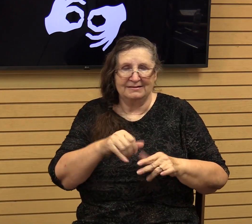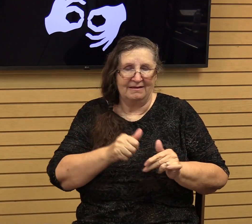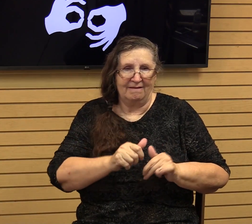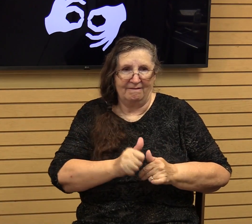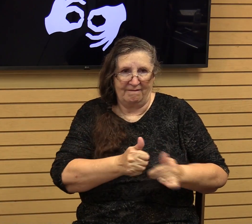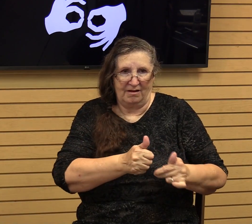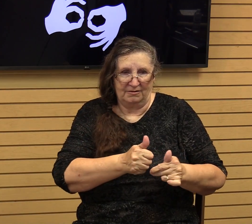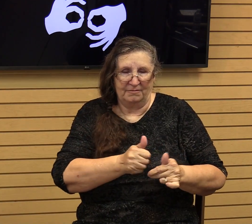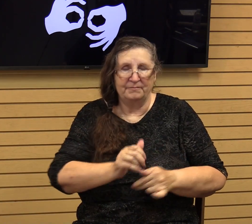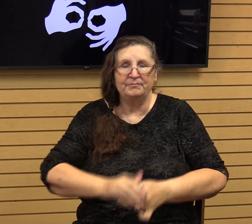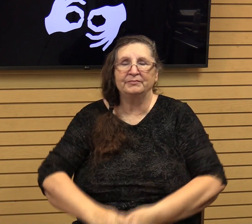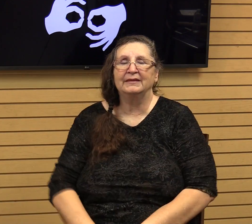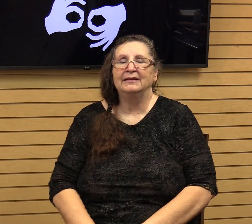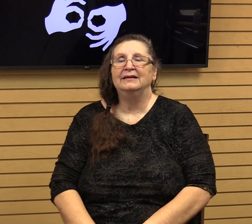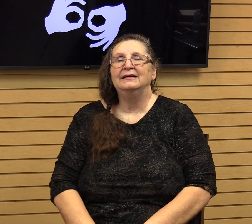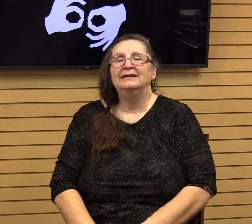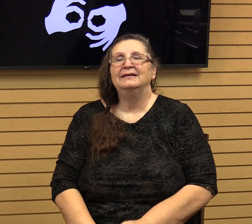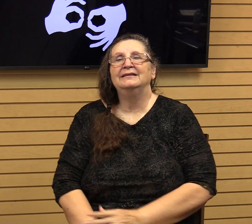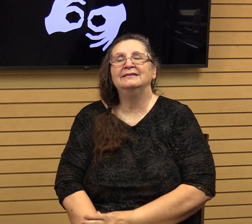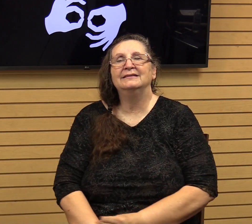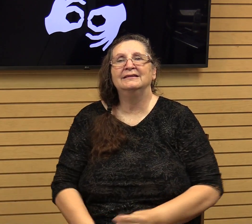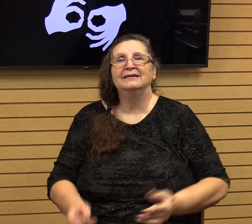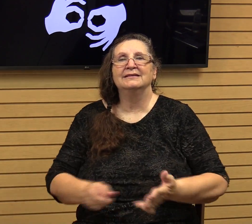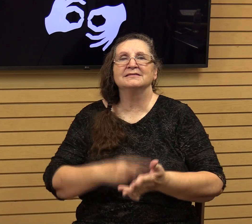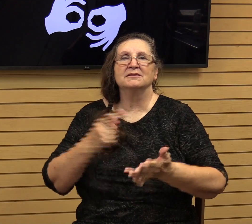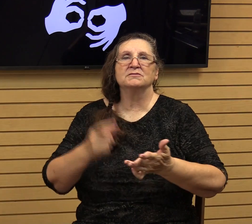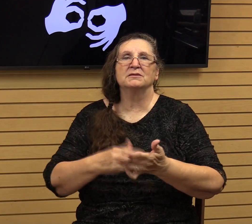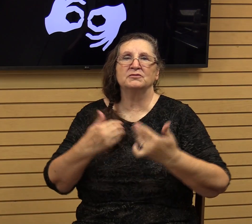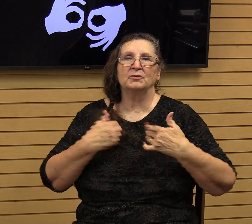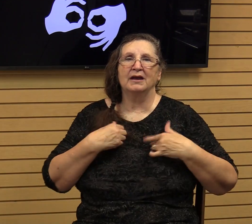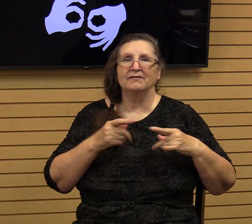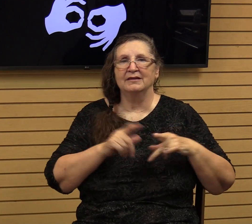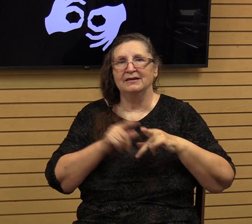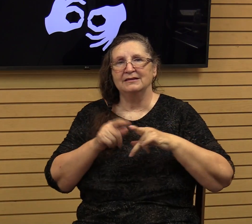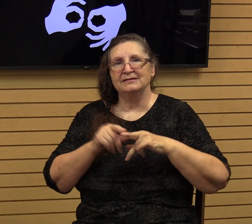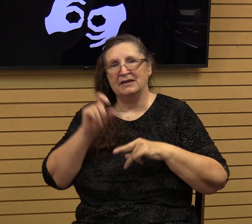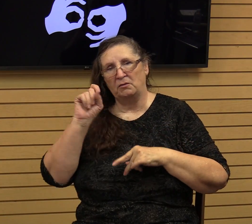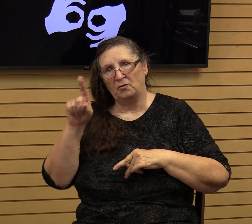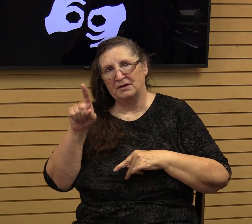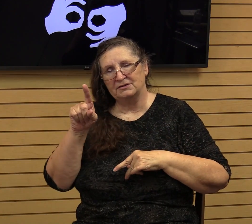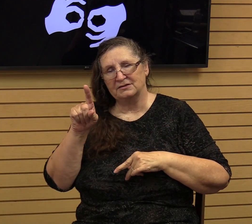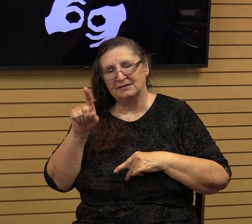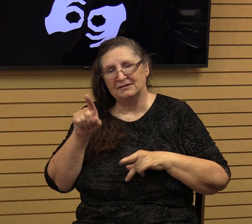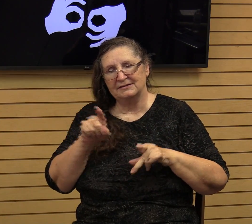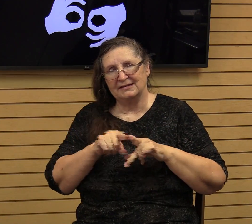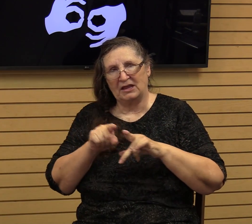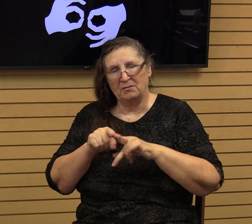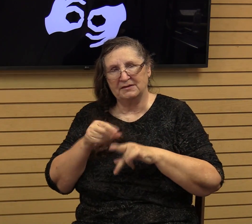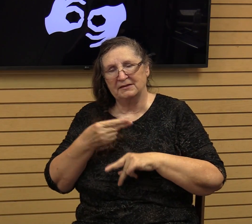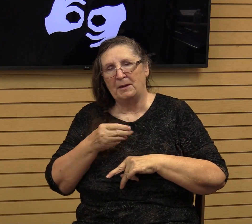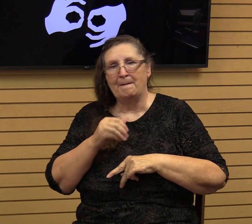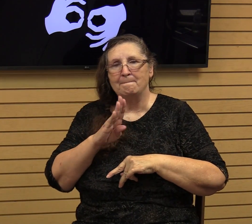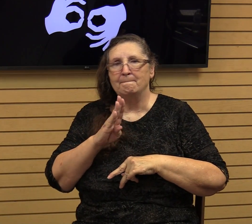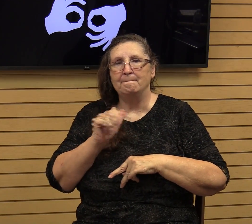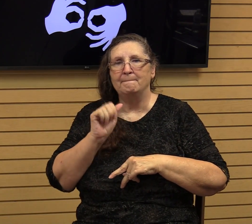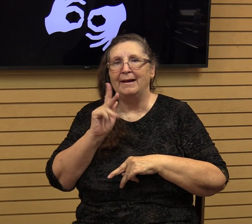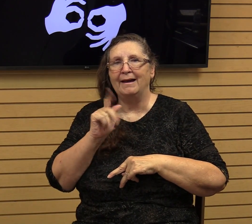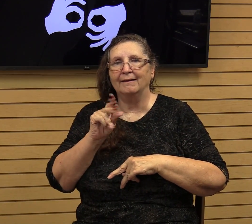You know, again, sometimes we can have the same questions as the prophet Habakkuk. You know, Lord, where are you? When are you going to do